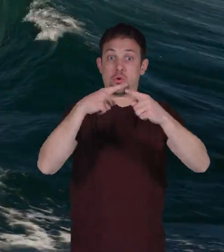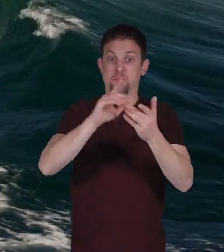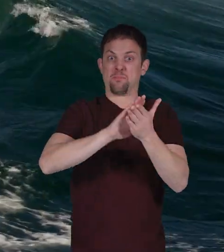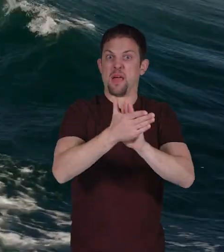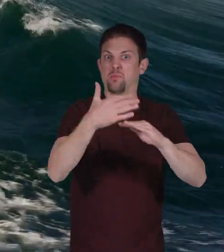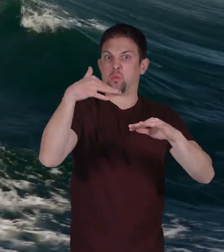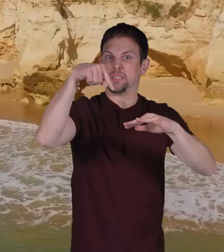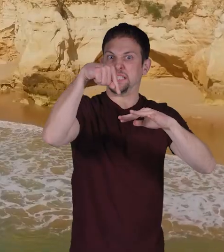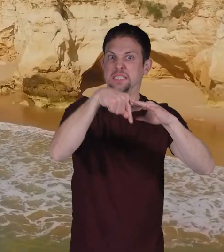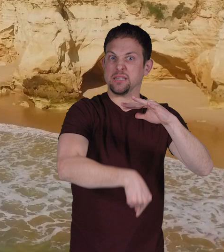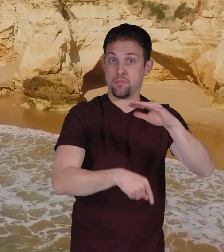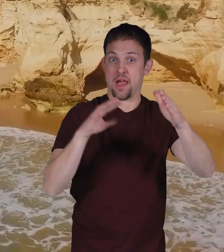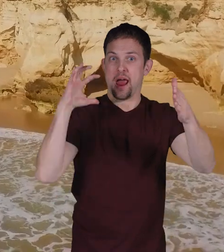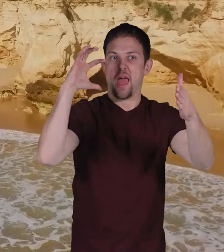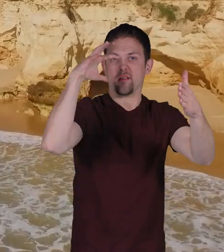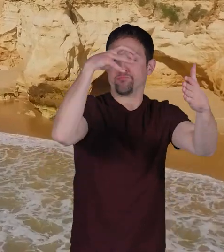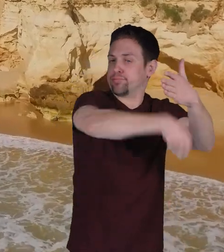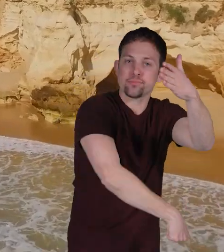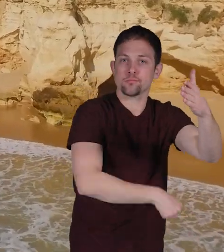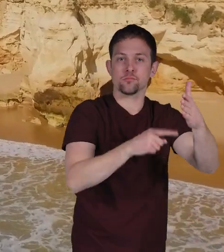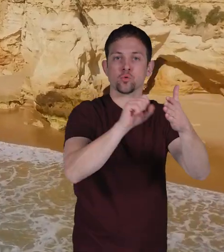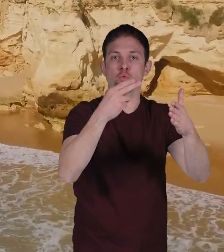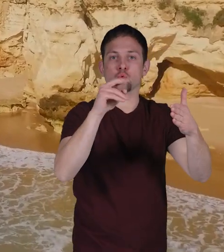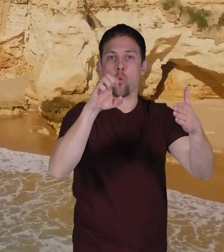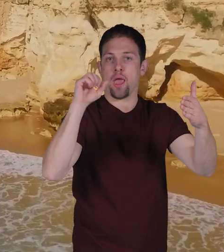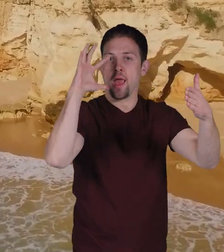steep, it breaks and crashes onto the shore.